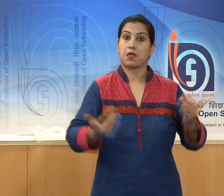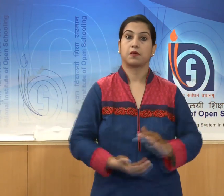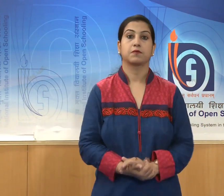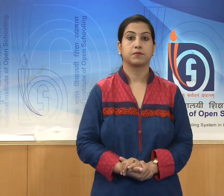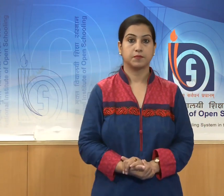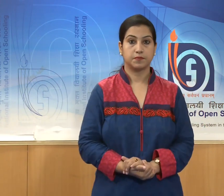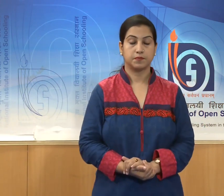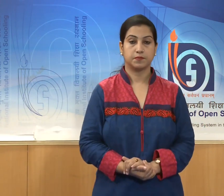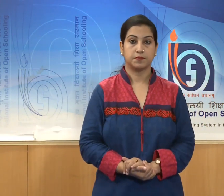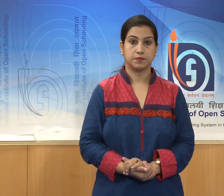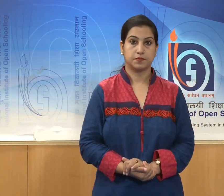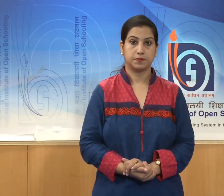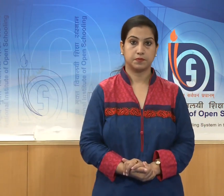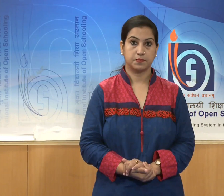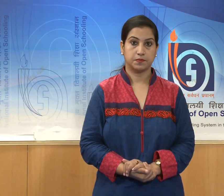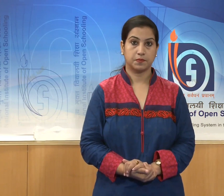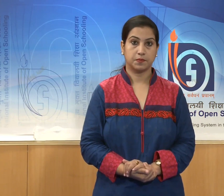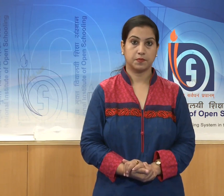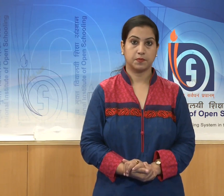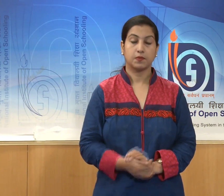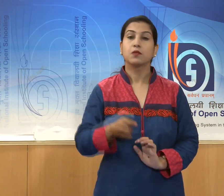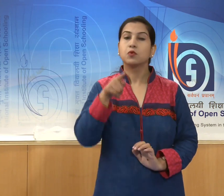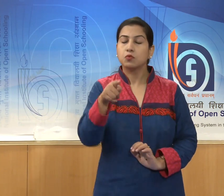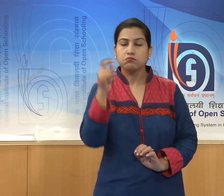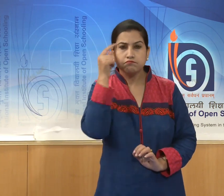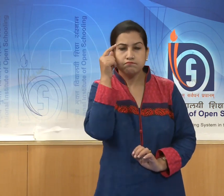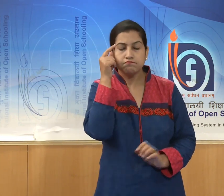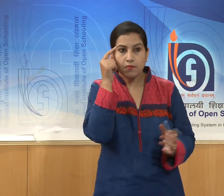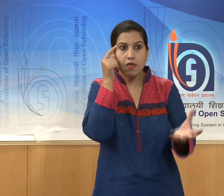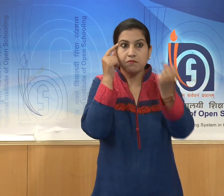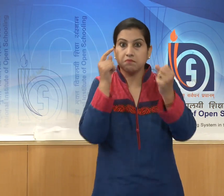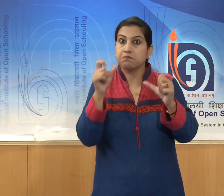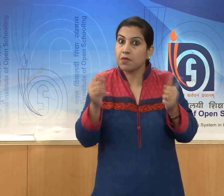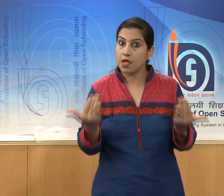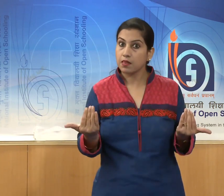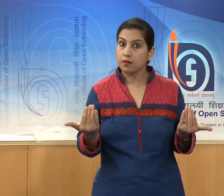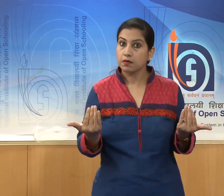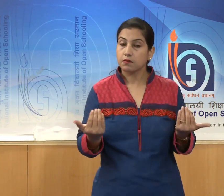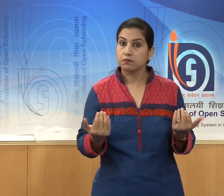You will identify distinctly